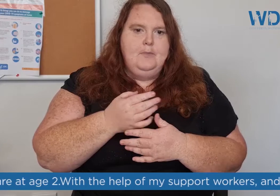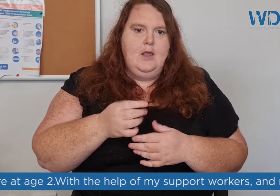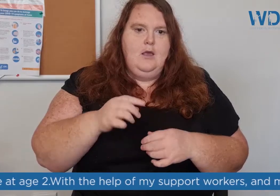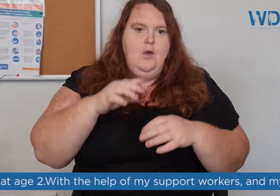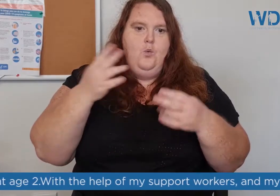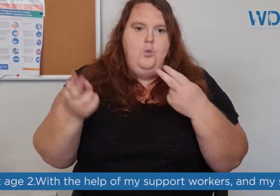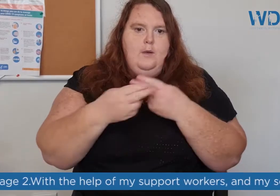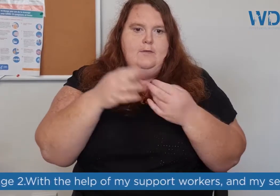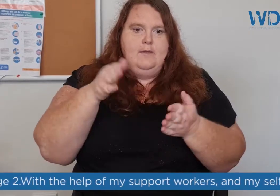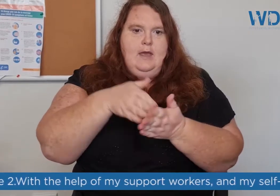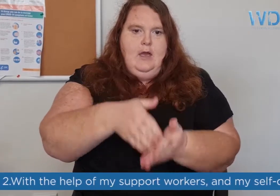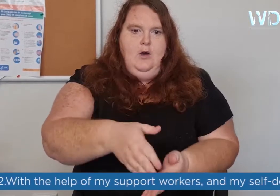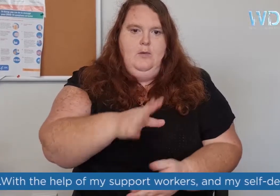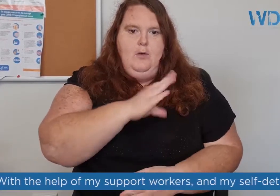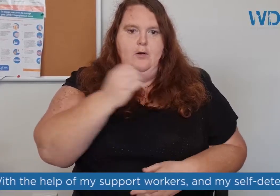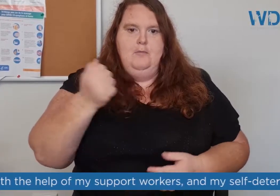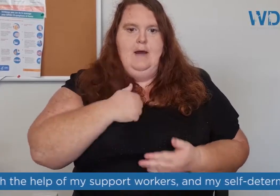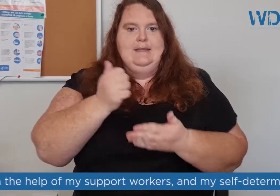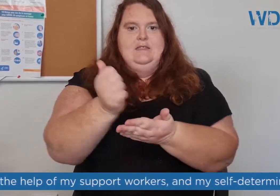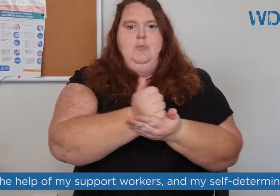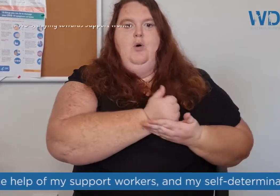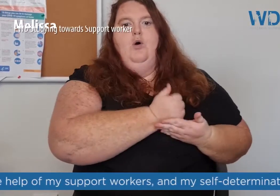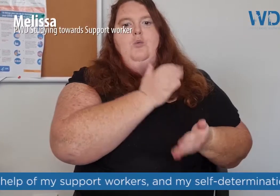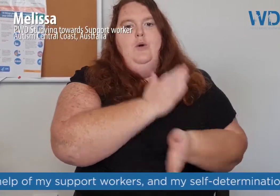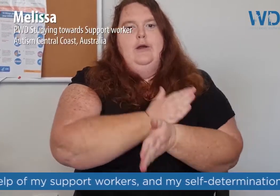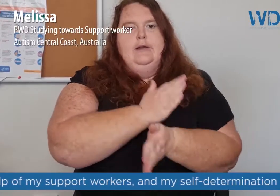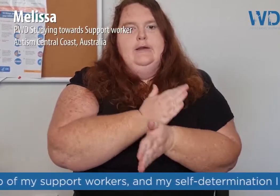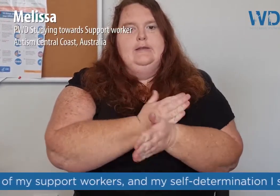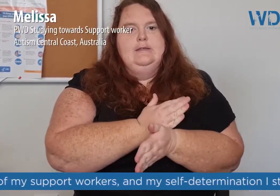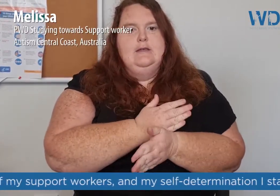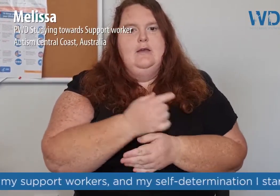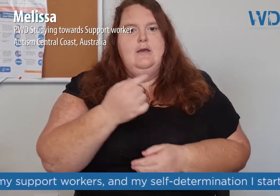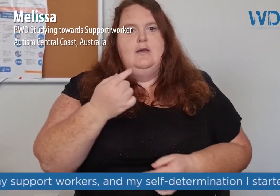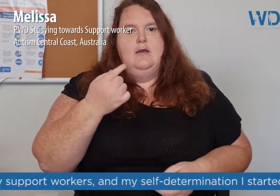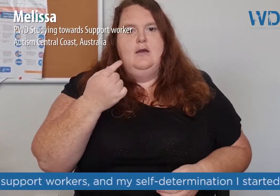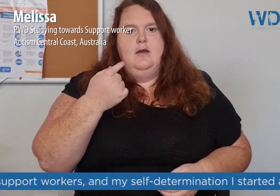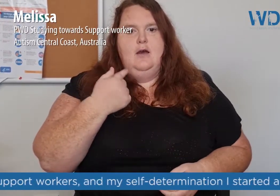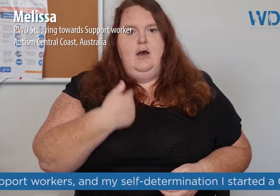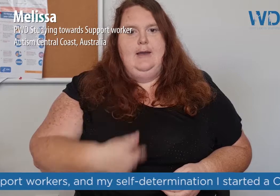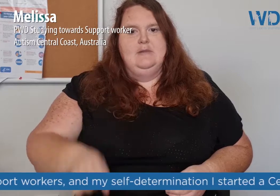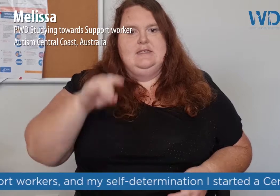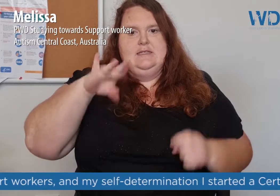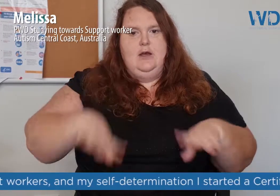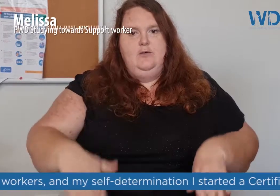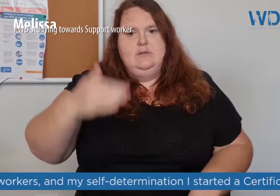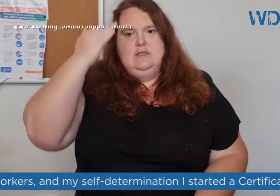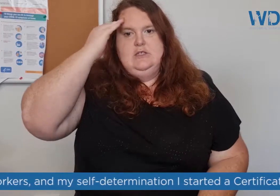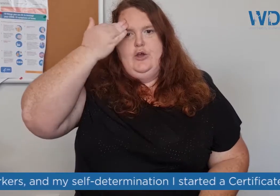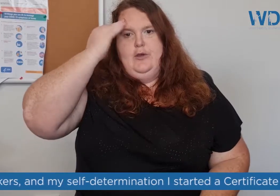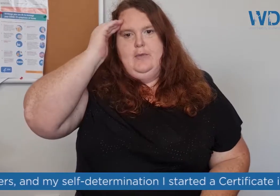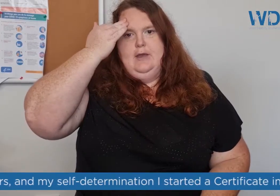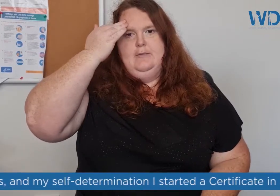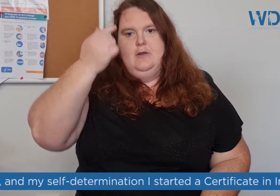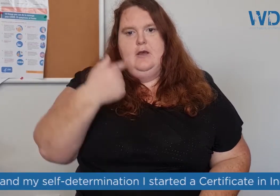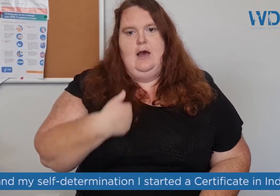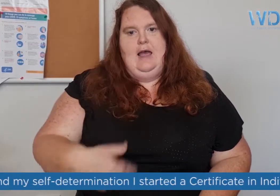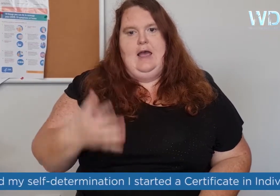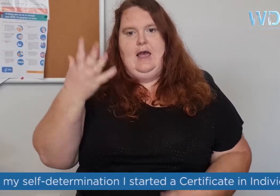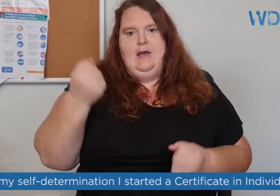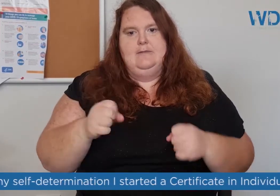With the help of my support workers I'm self-determined. I have